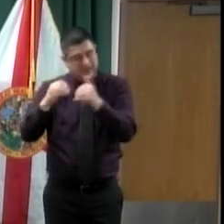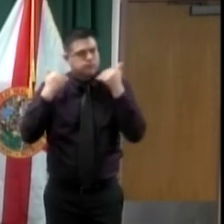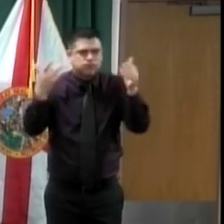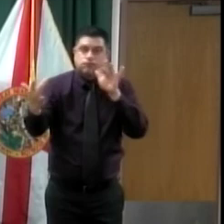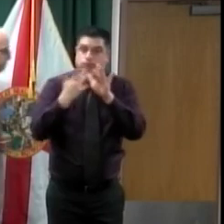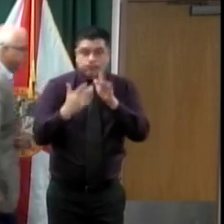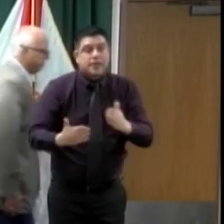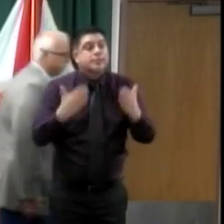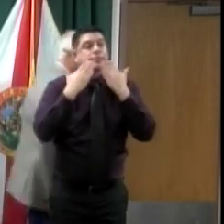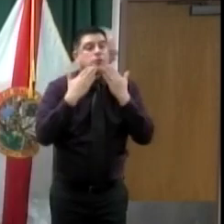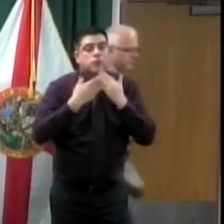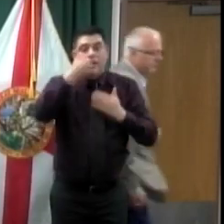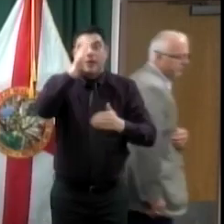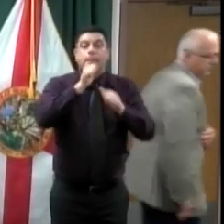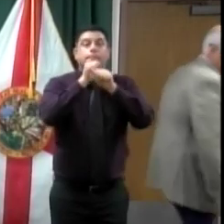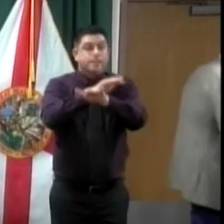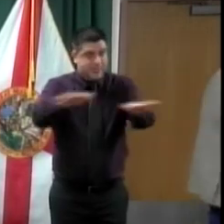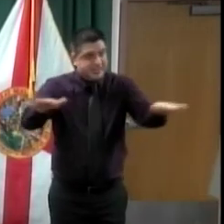Thank you all.